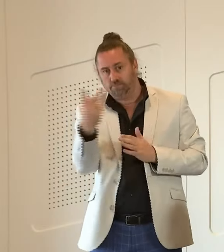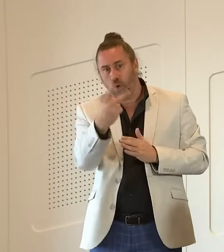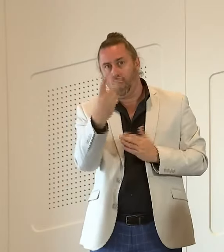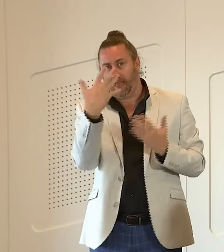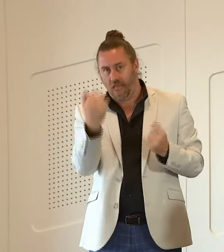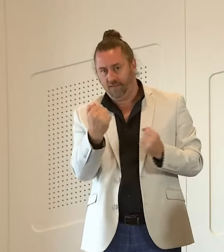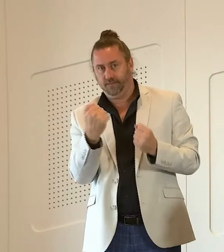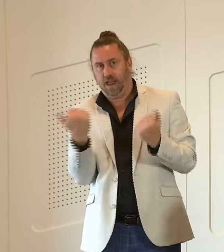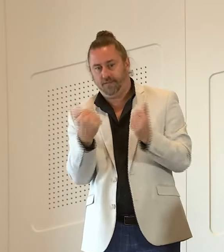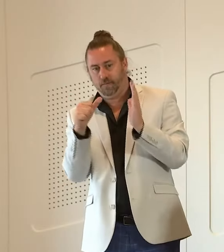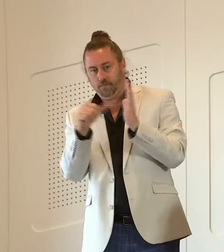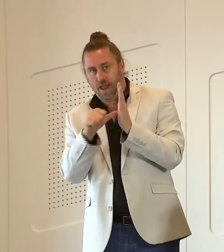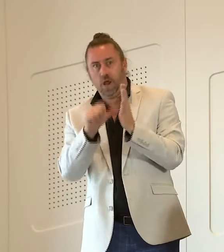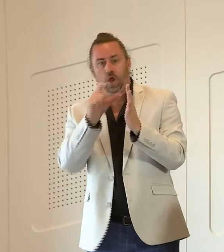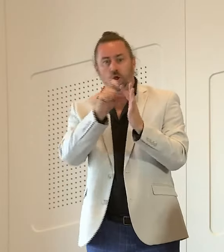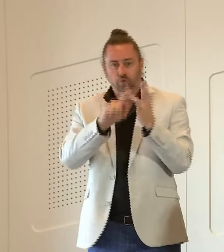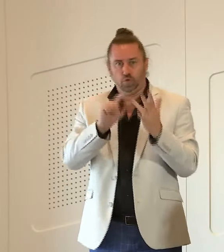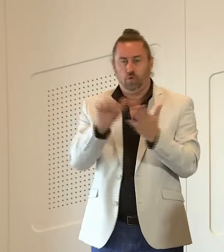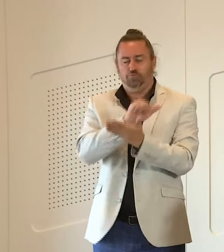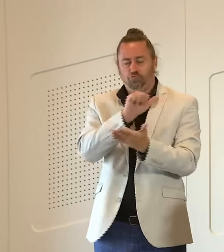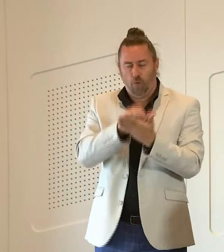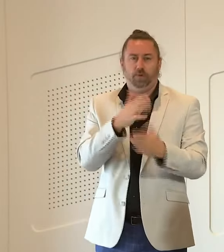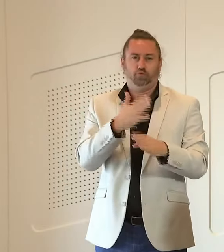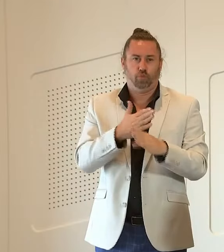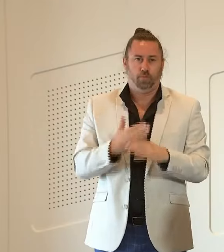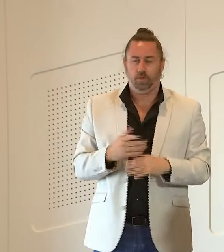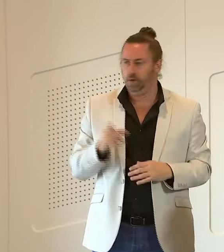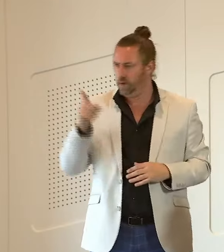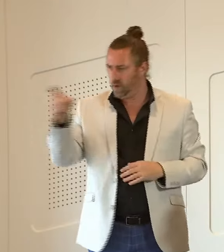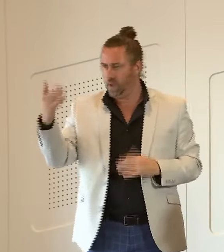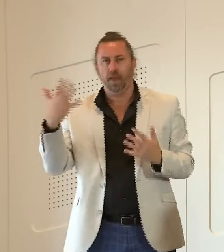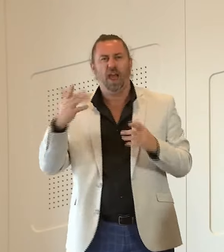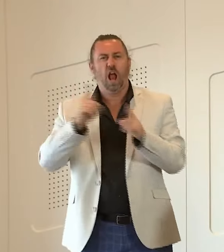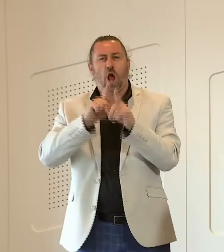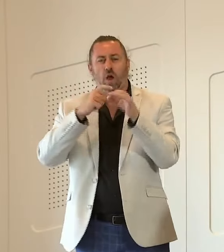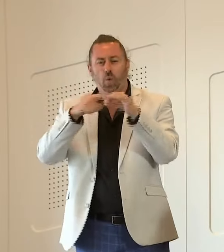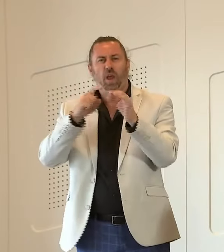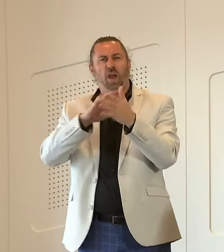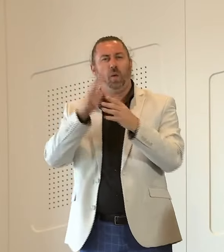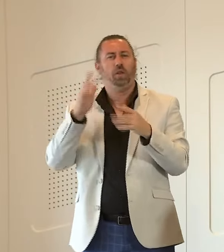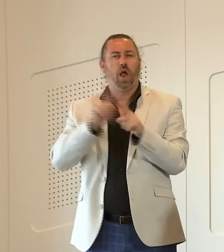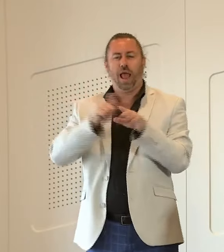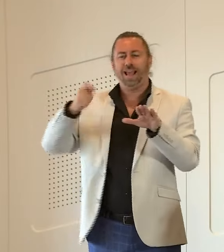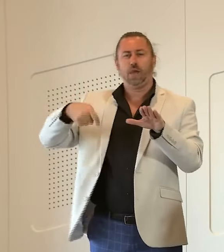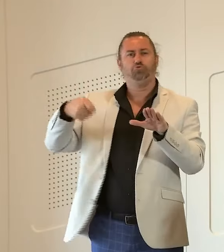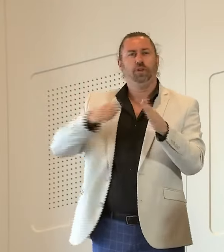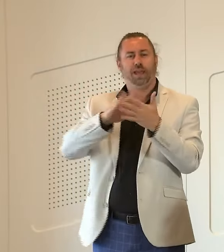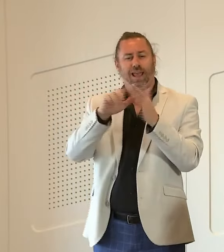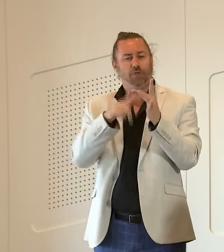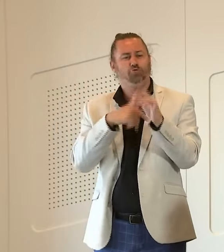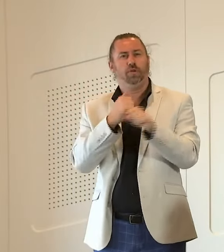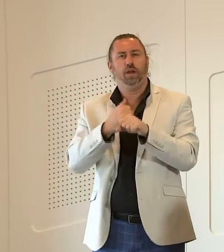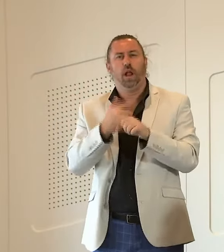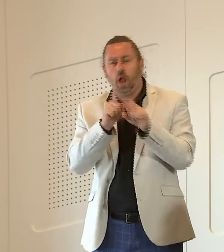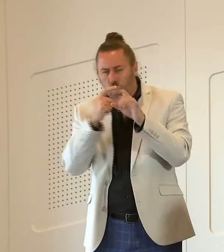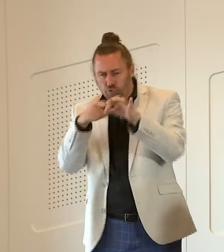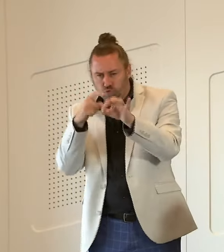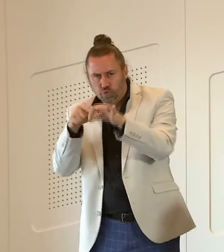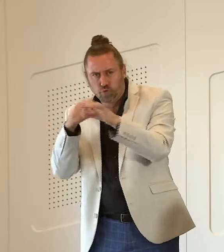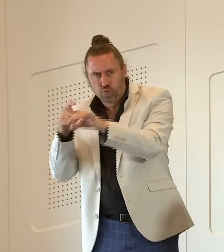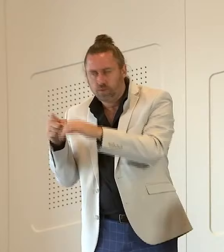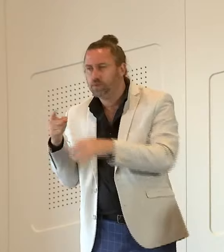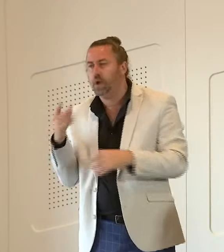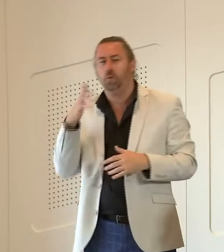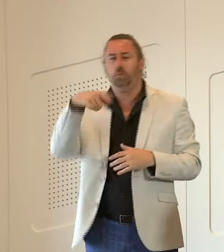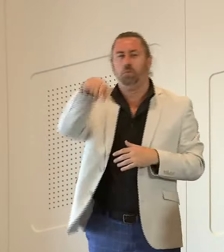resourced to do a thorough job when do you expect hearings would actually begin oh you'd have that they'll probably give you an update once they get the